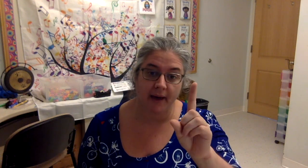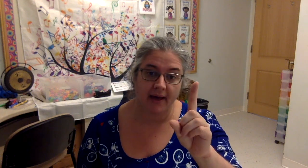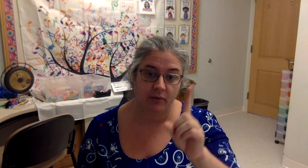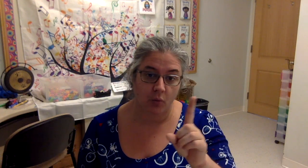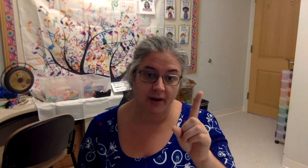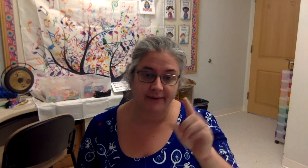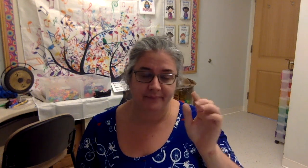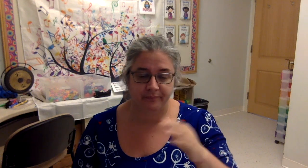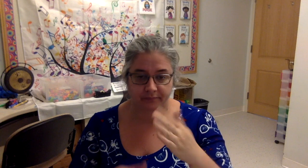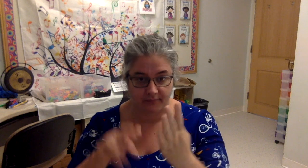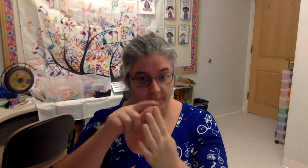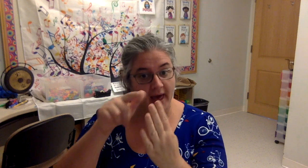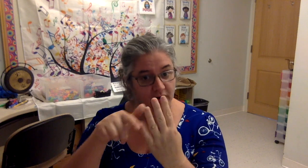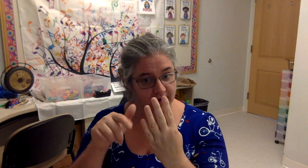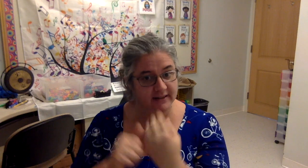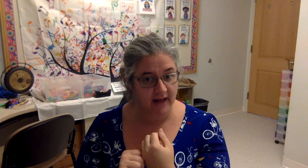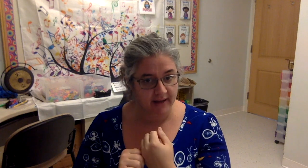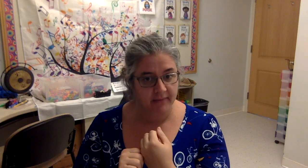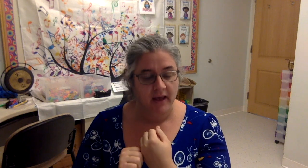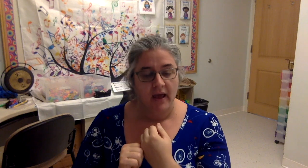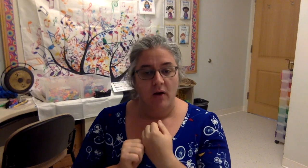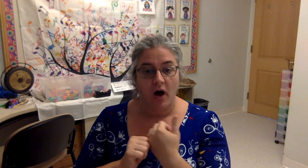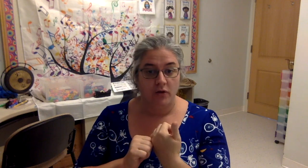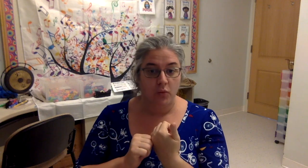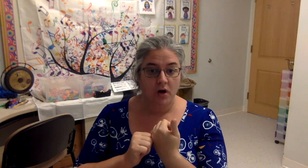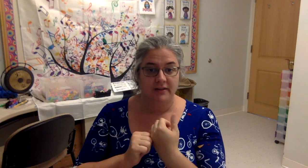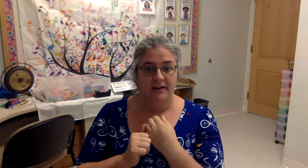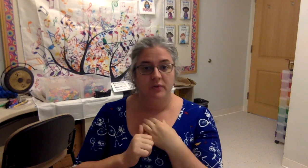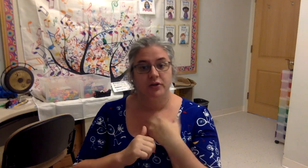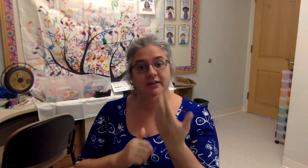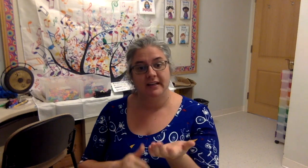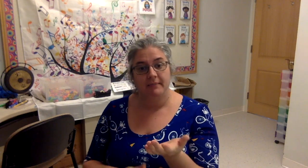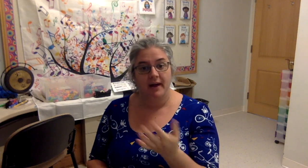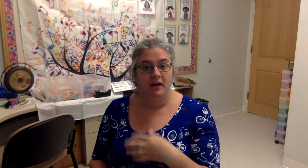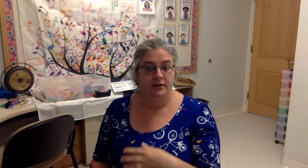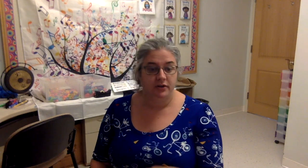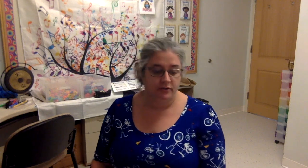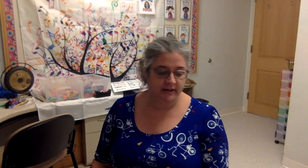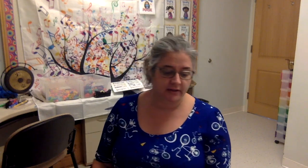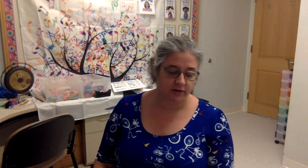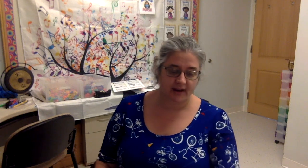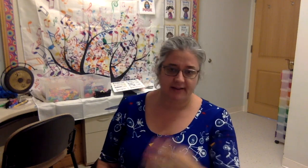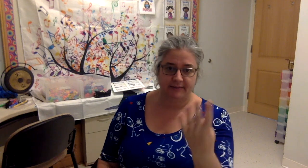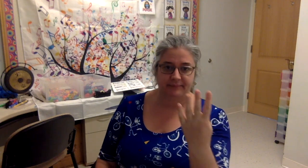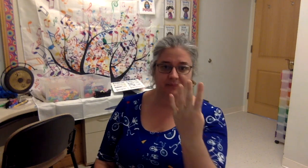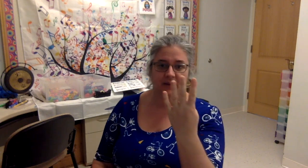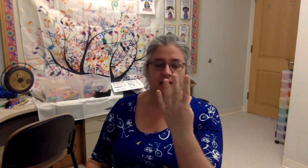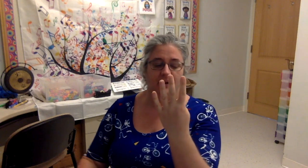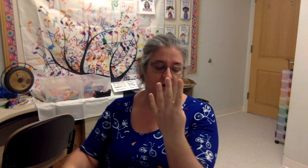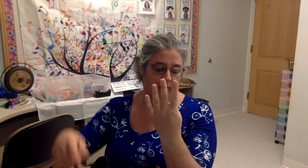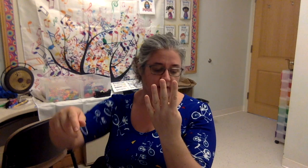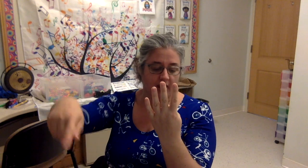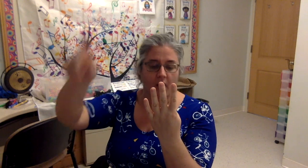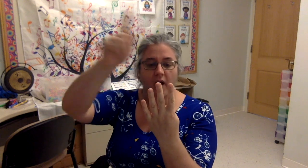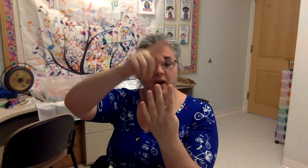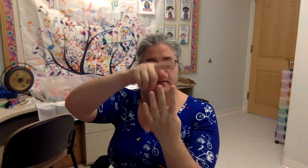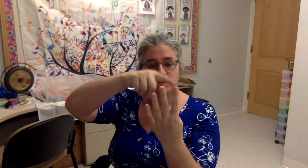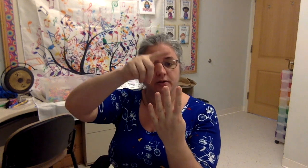pattern at a time on the words and I want you to say it back on do's and do days. Here we go. Two,